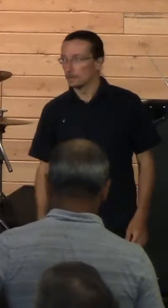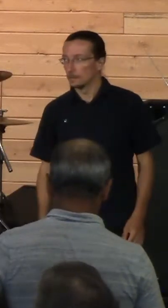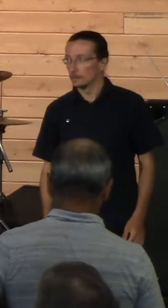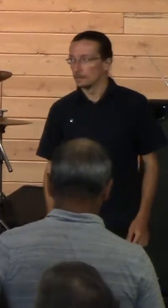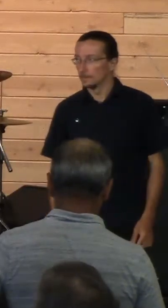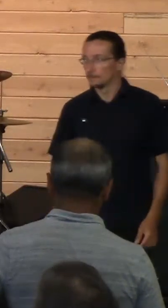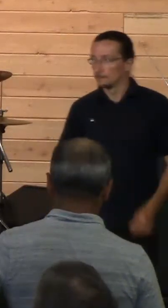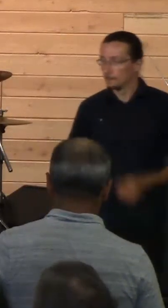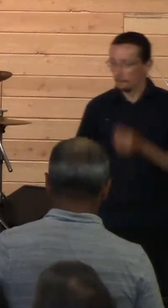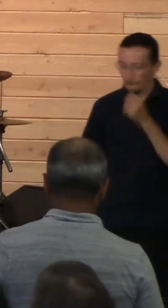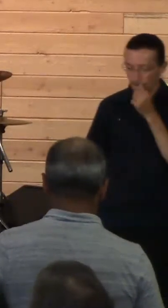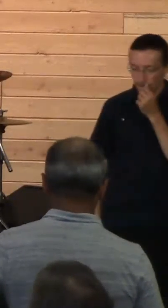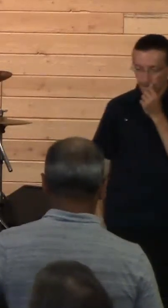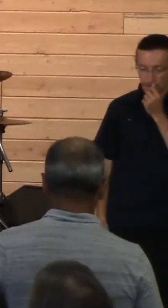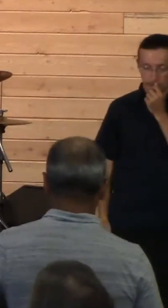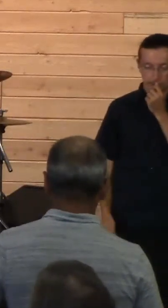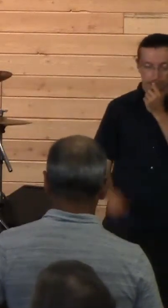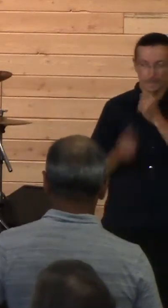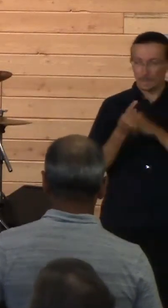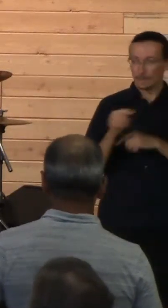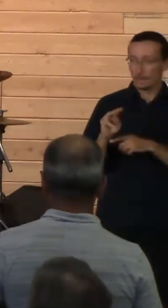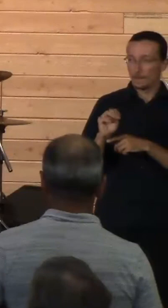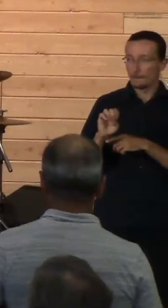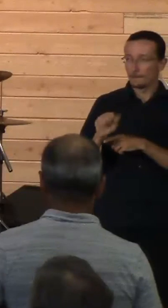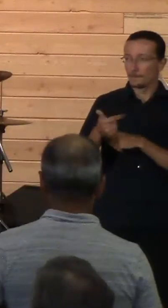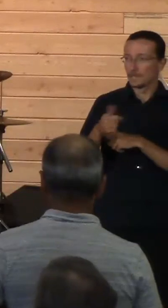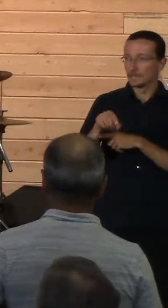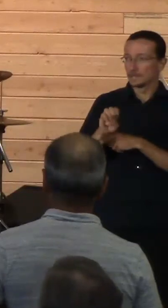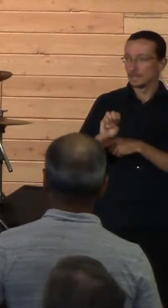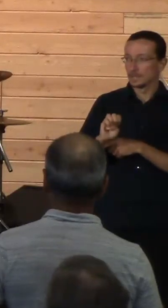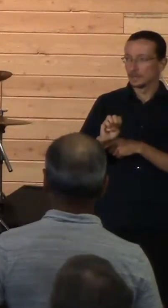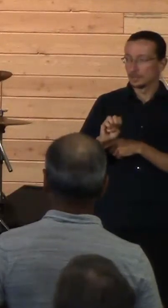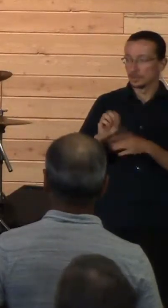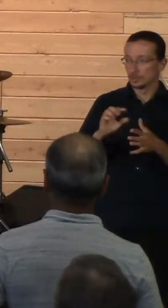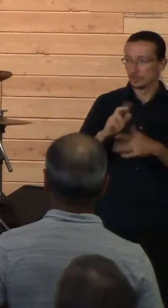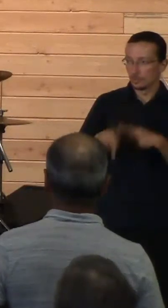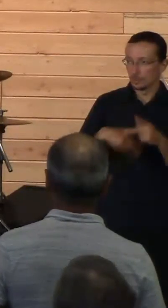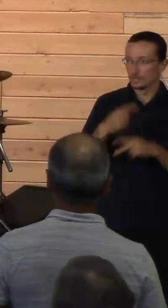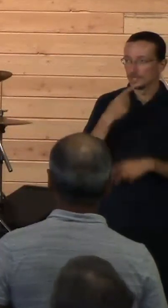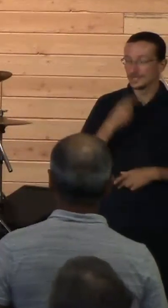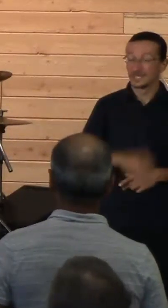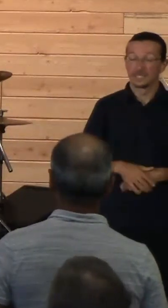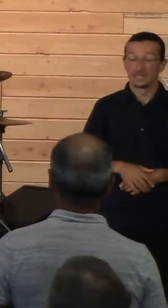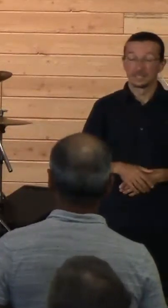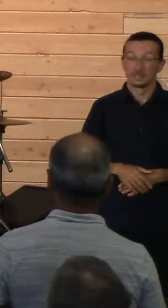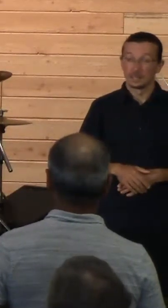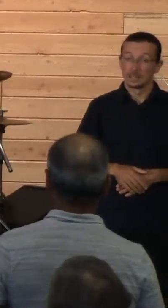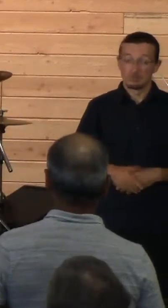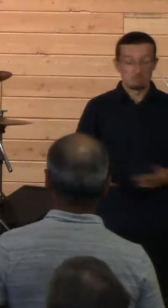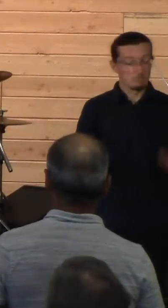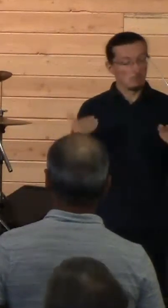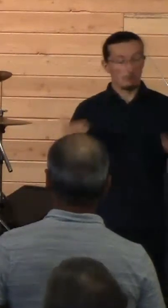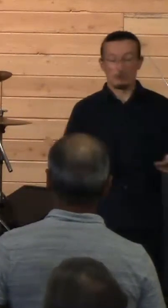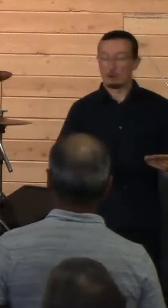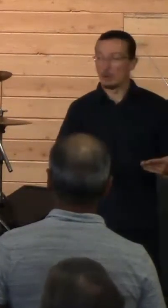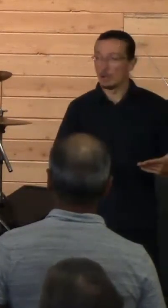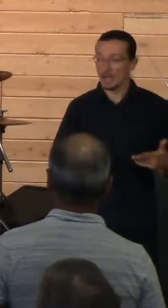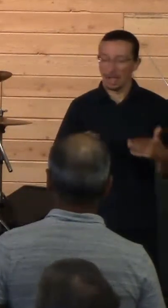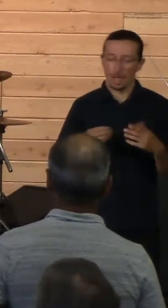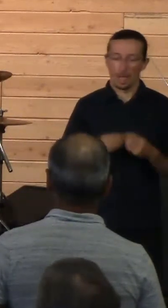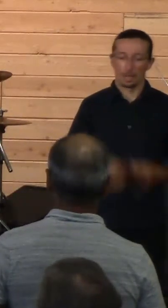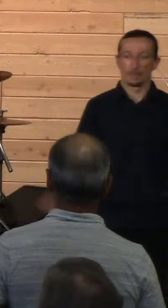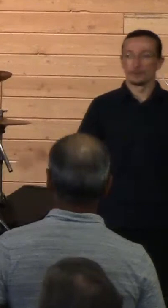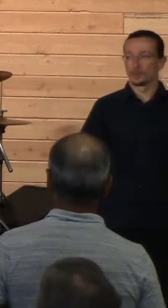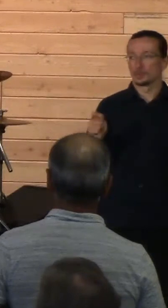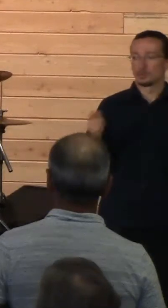But the message version says, hit bottom and cry your eyes out. The fun and